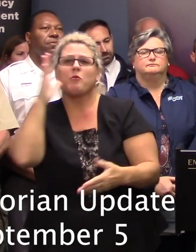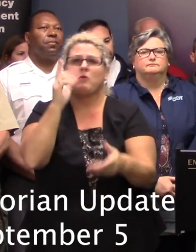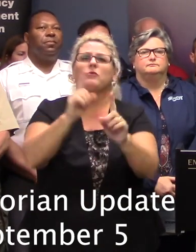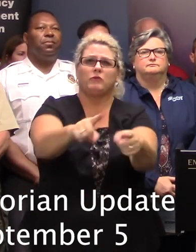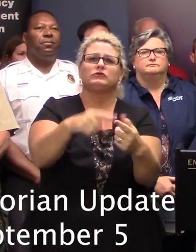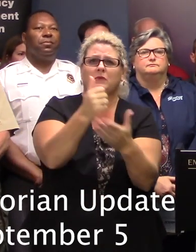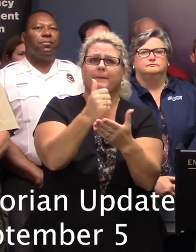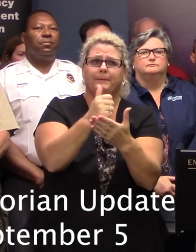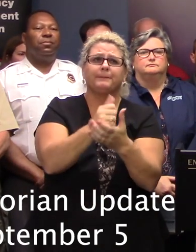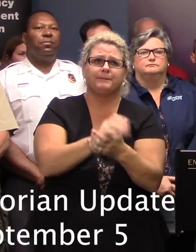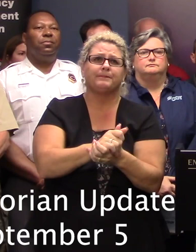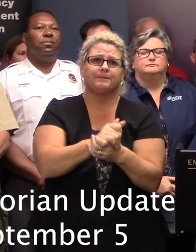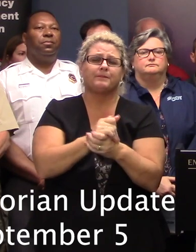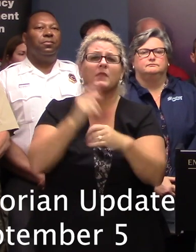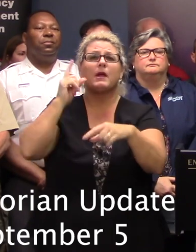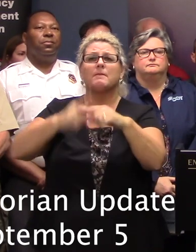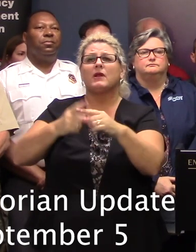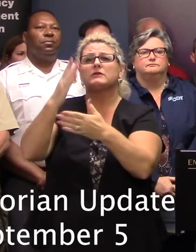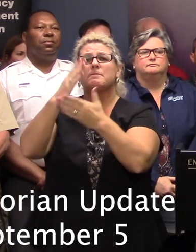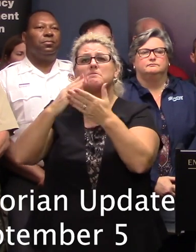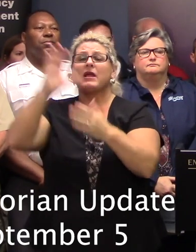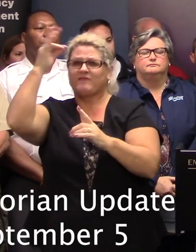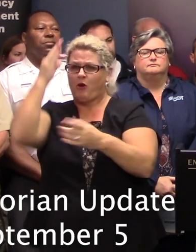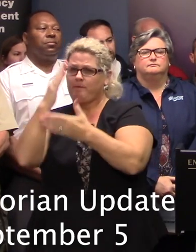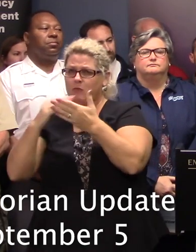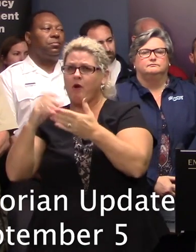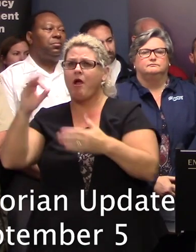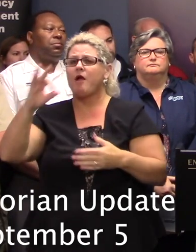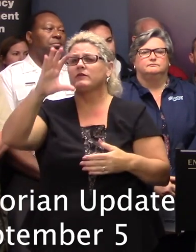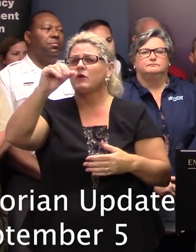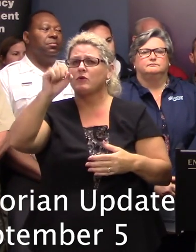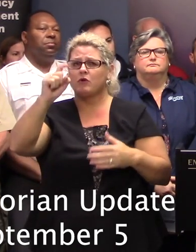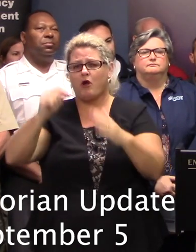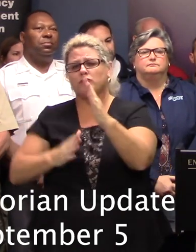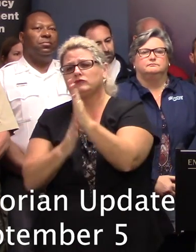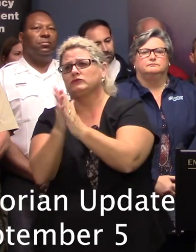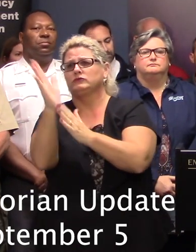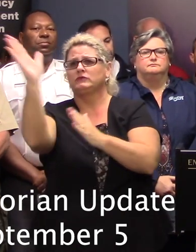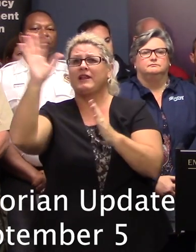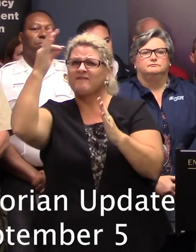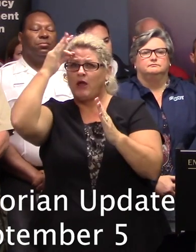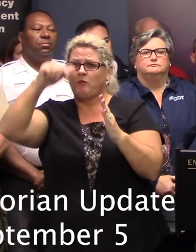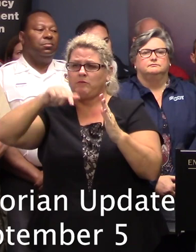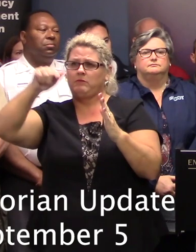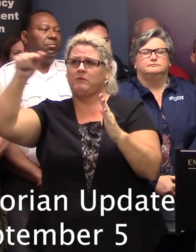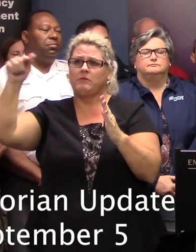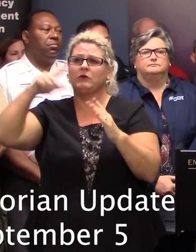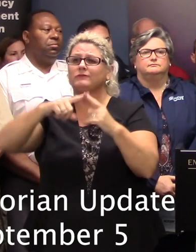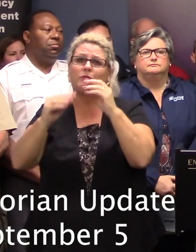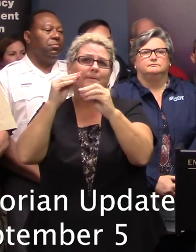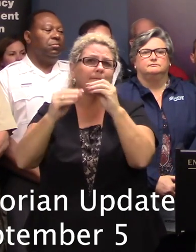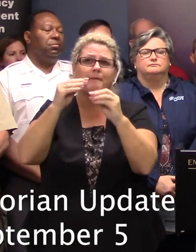We are also ready to survey the federal portions of the coastline in order to eventually repair